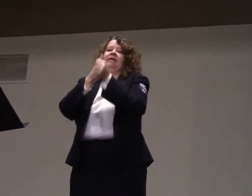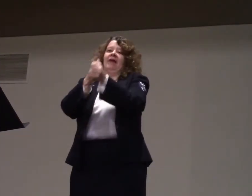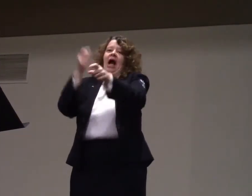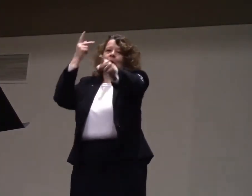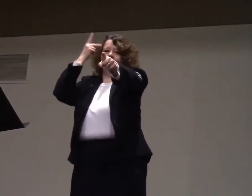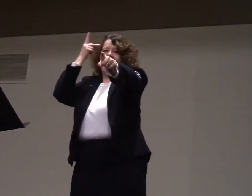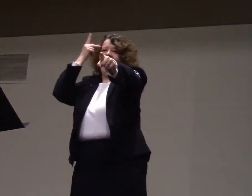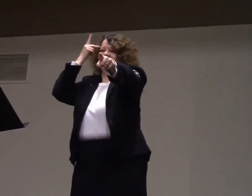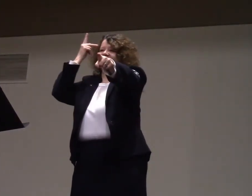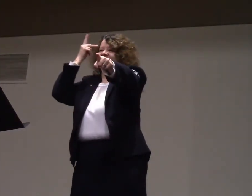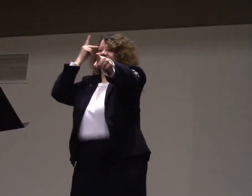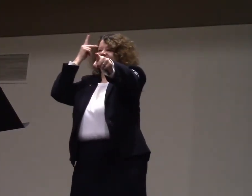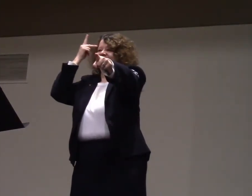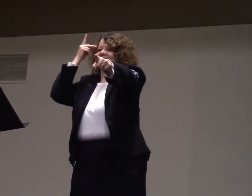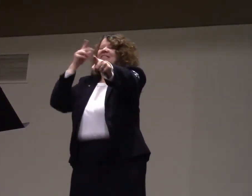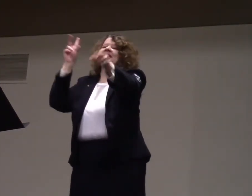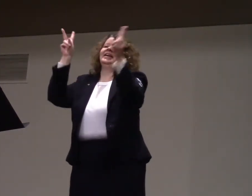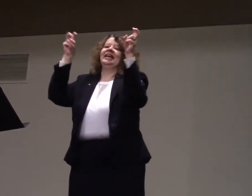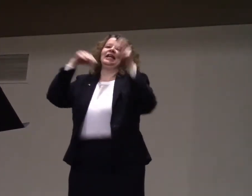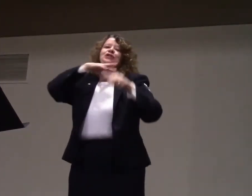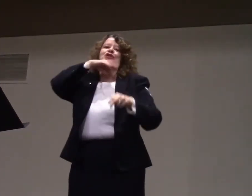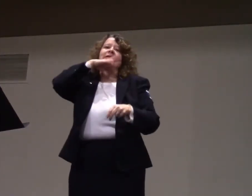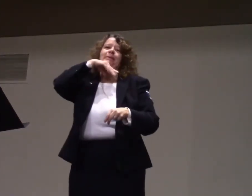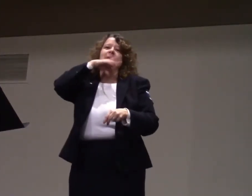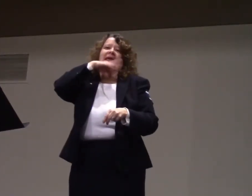I, um, I called him Pat because he didn't ask.